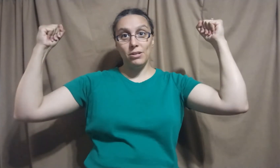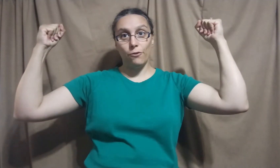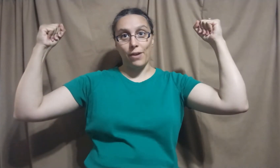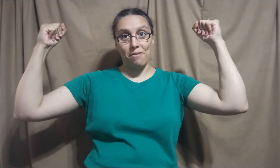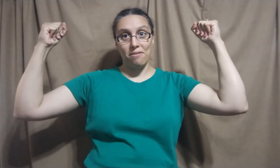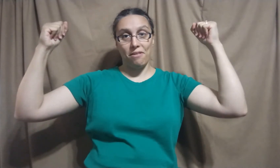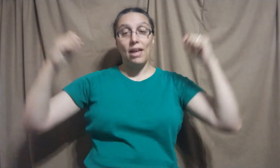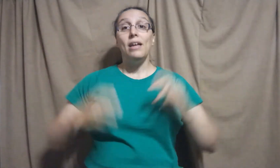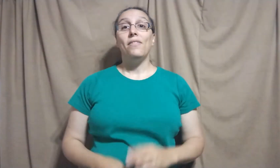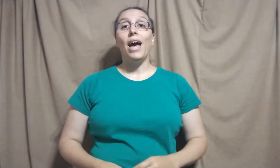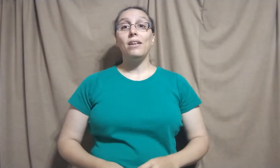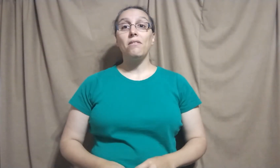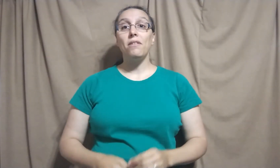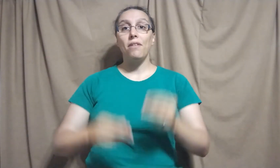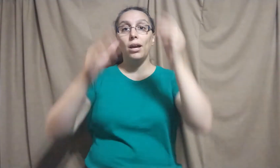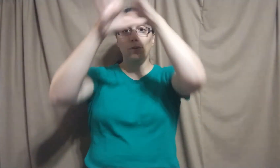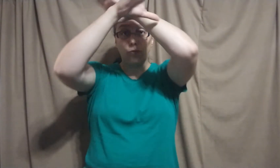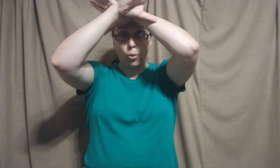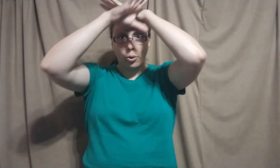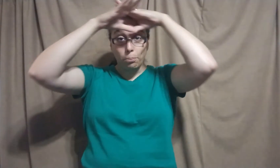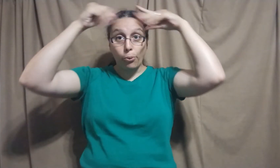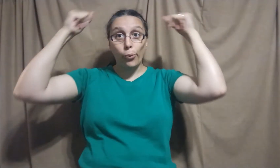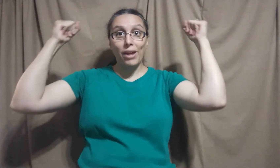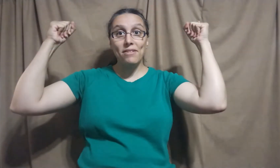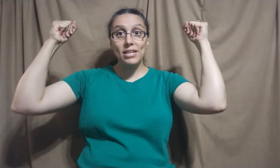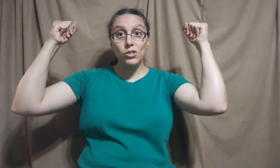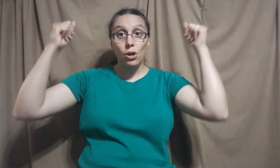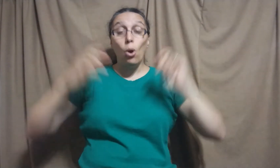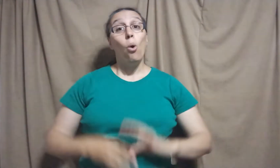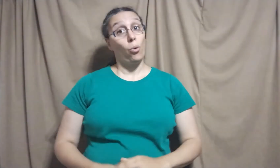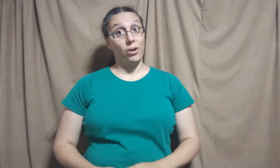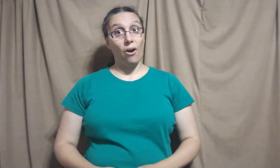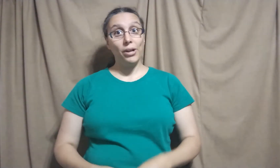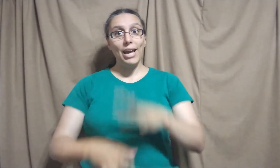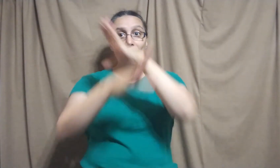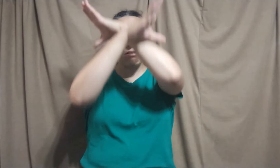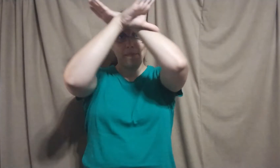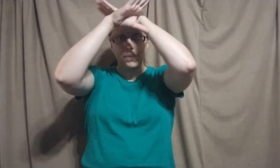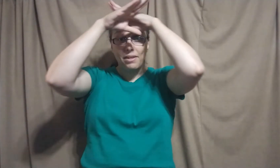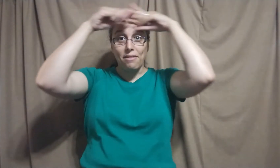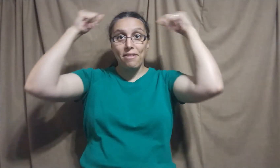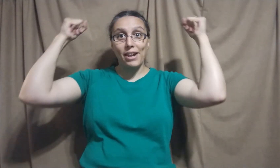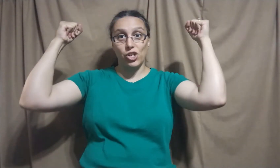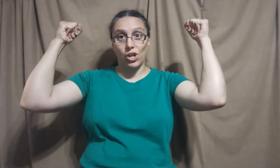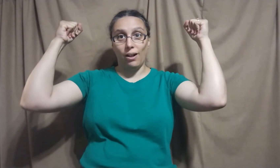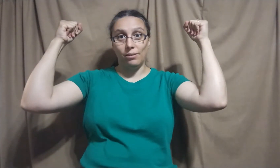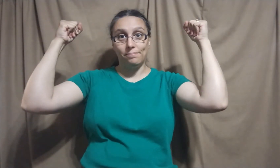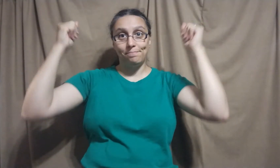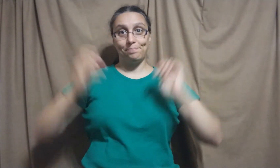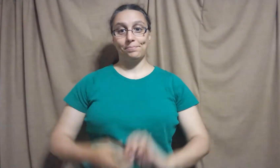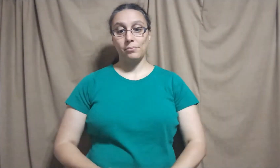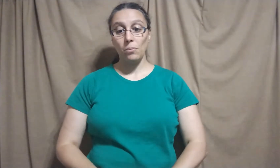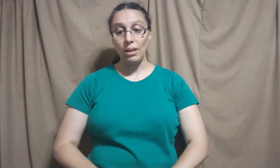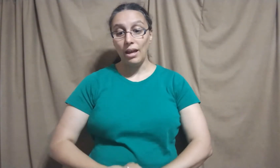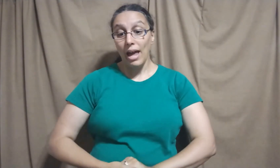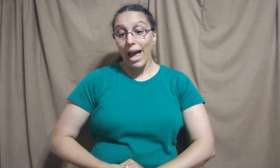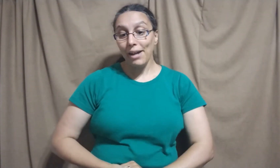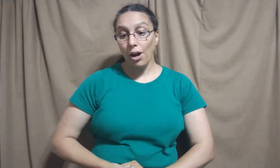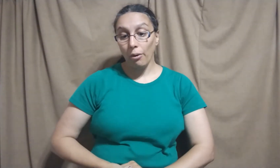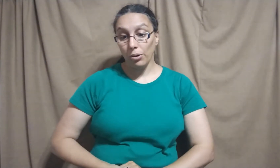into fists. That is the sign for president, or in our case, Seneschal. And our